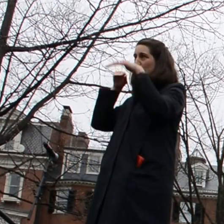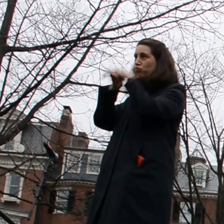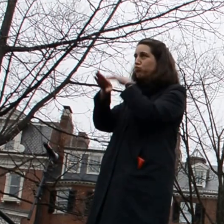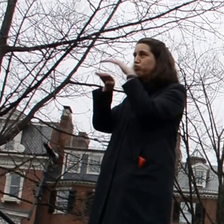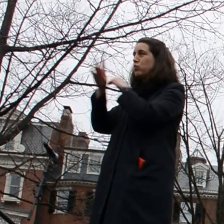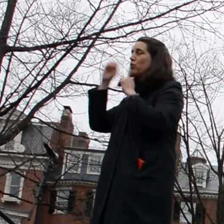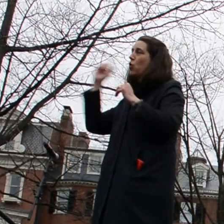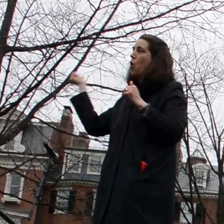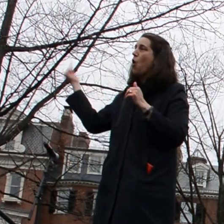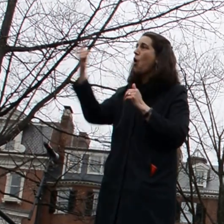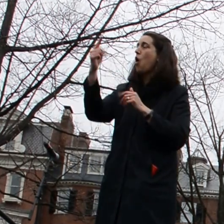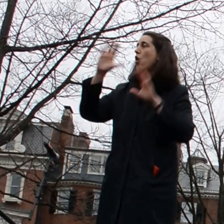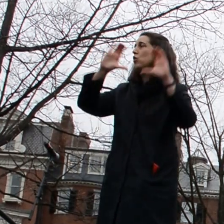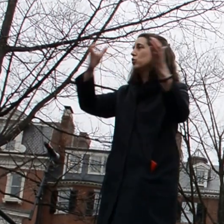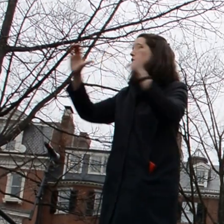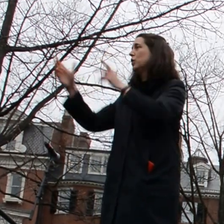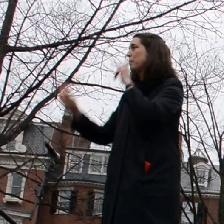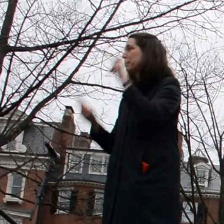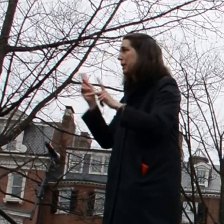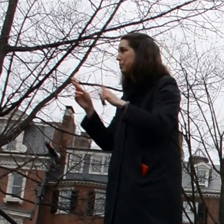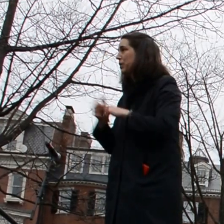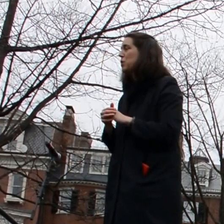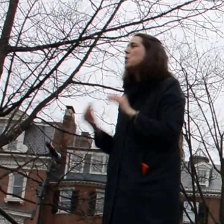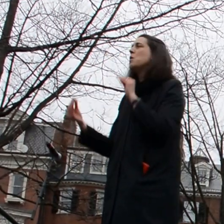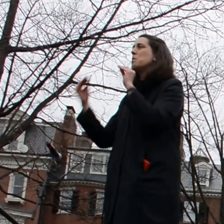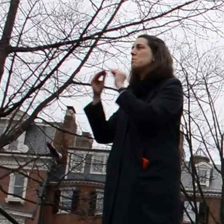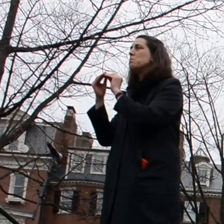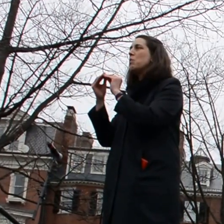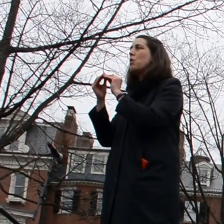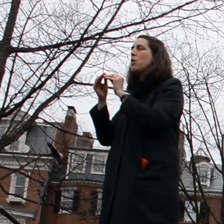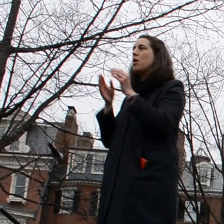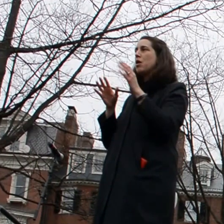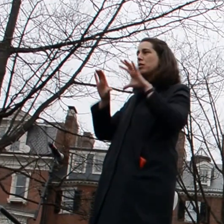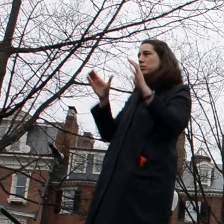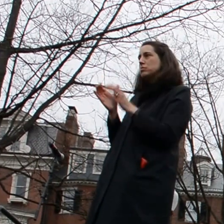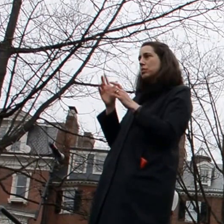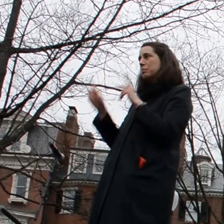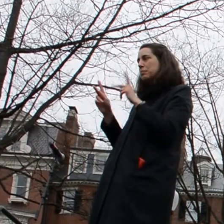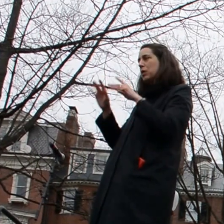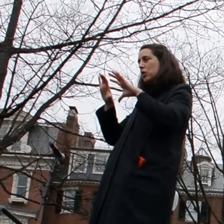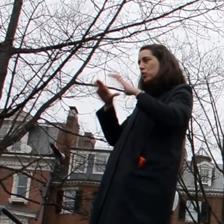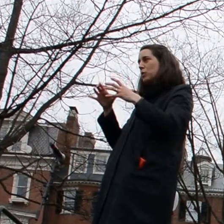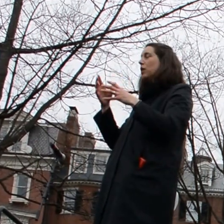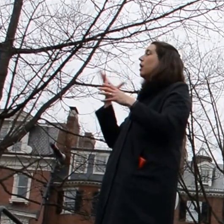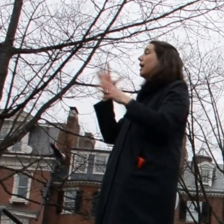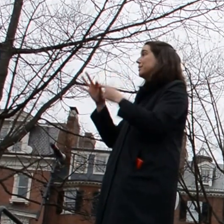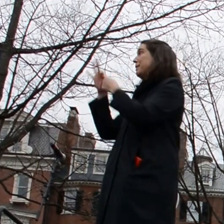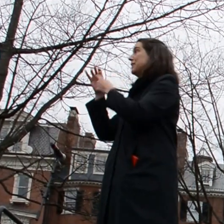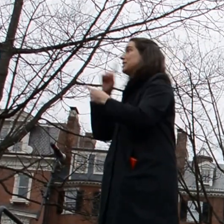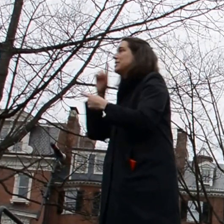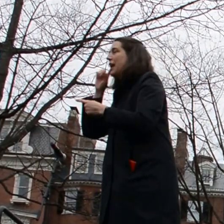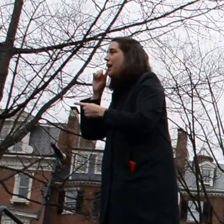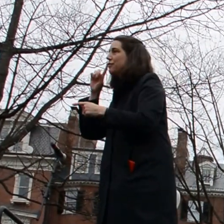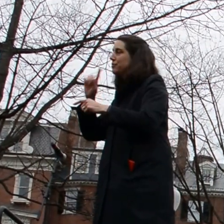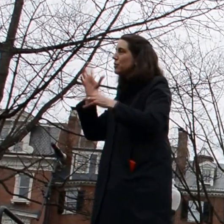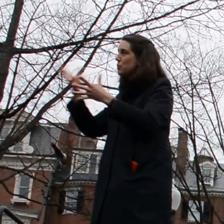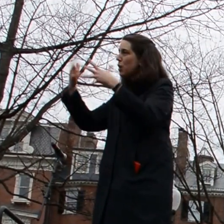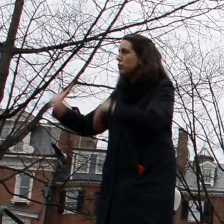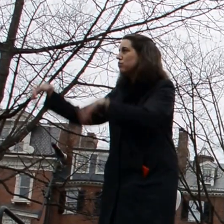and advocating for more minority groups, especially the deaf community, to pursue a career in science. Please, raise